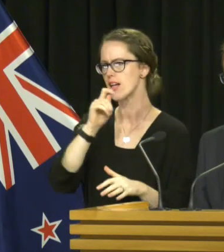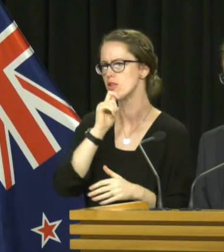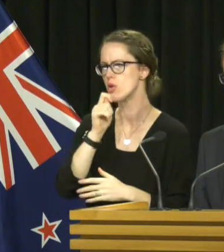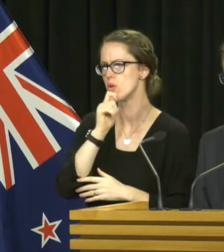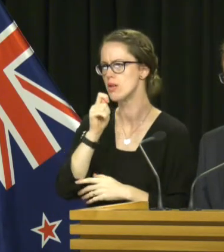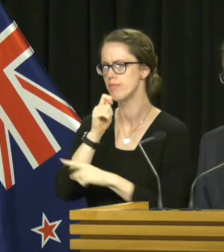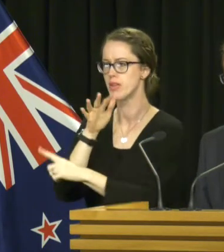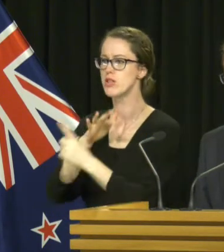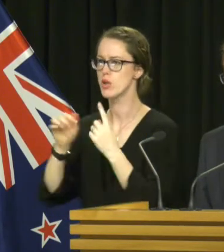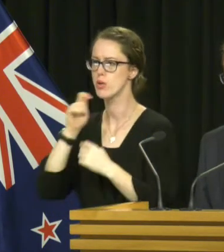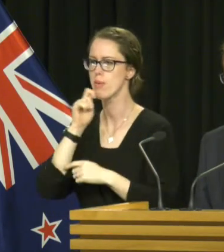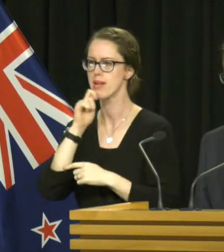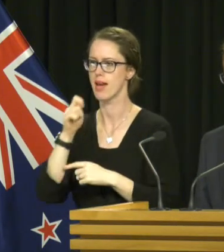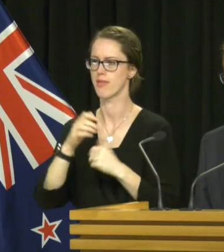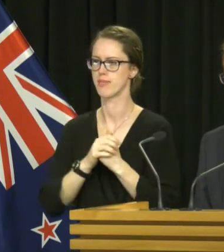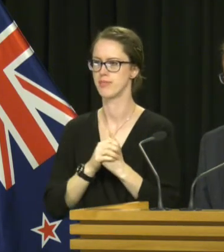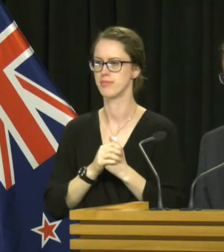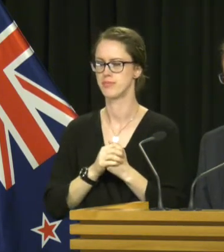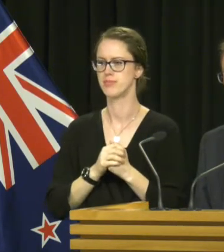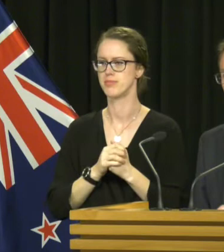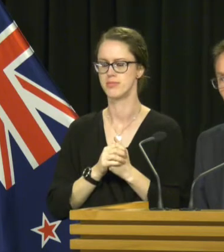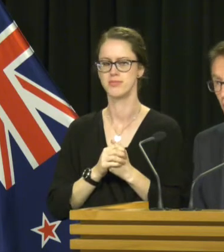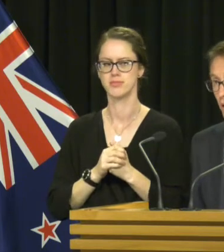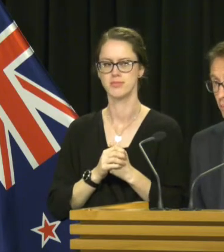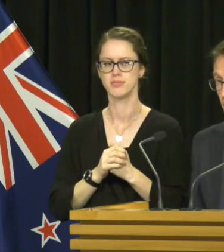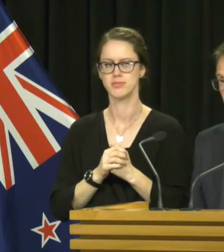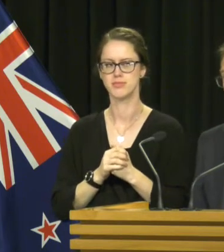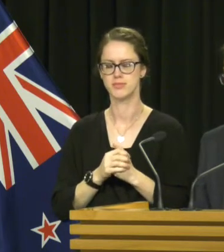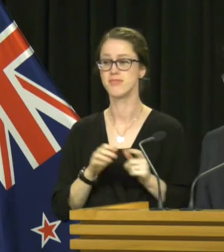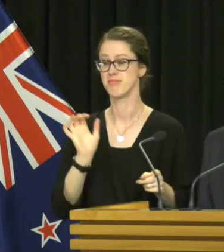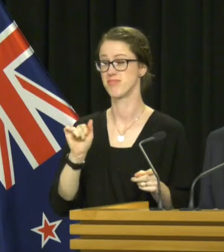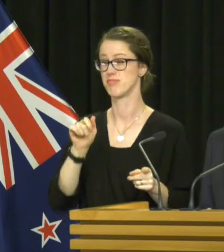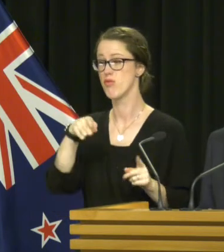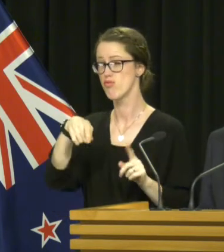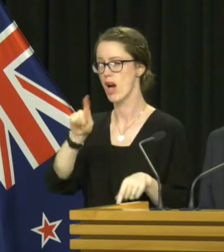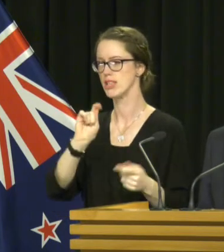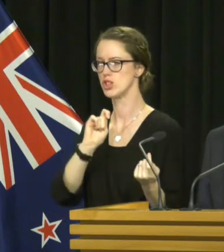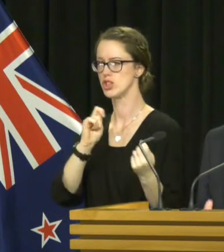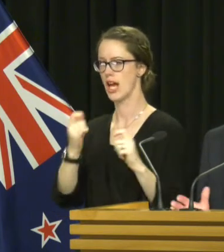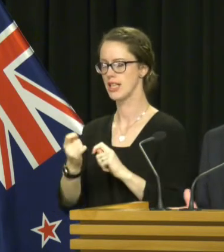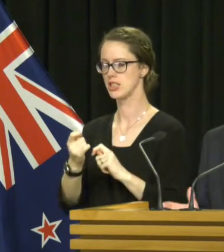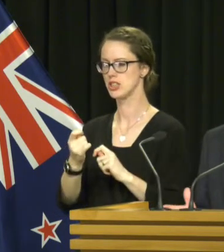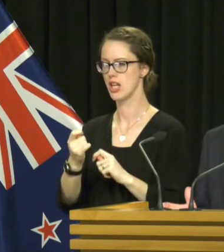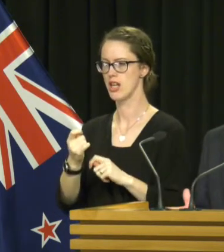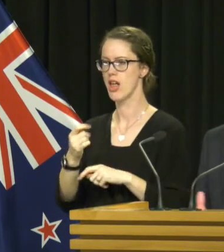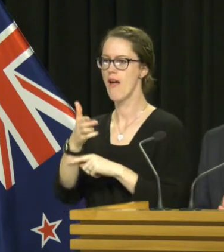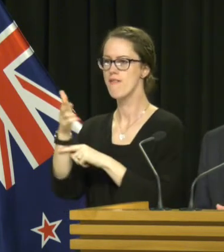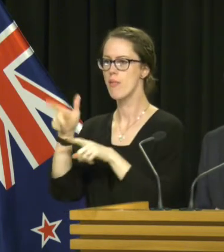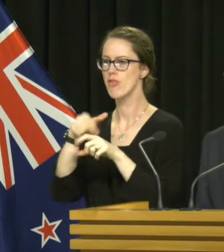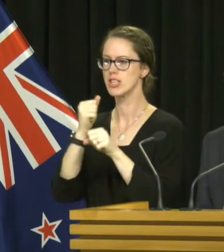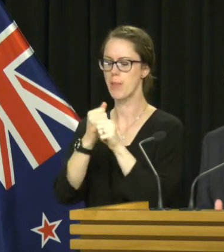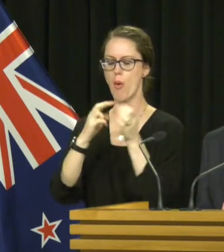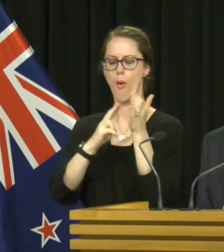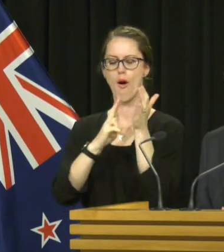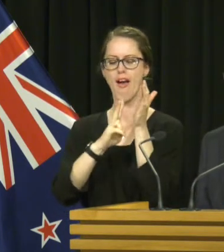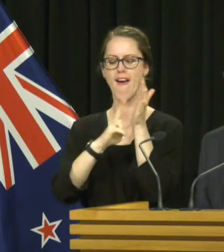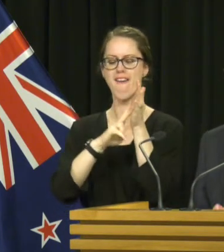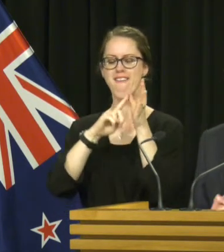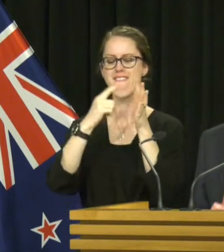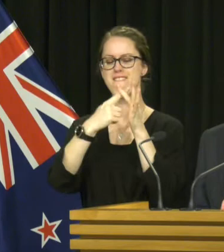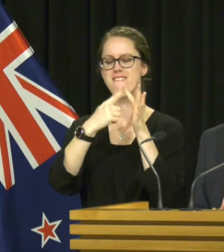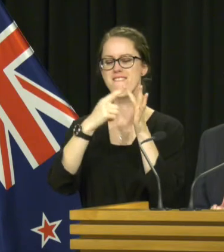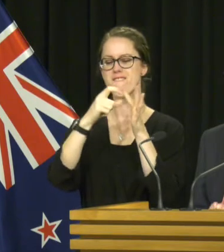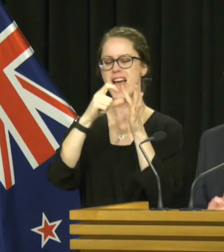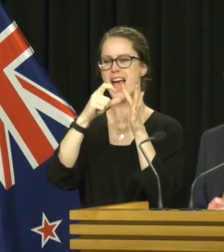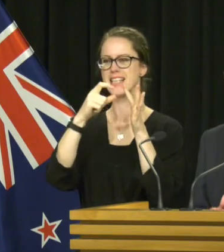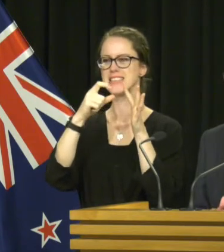and social media and the rest? Well there has been a change, you're right, and the films like the Vaxxed movie are out there.